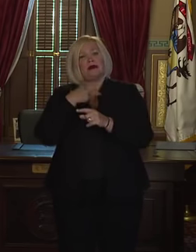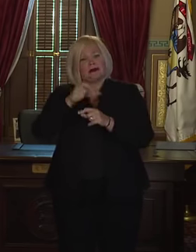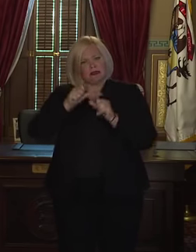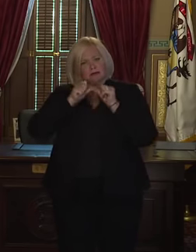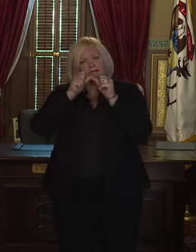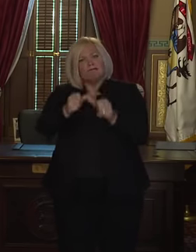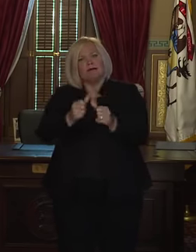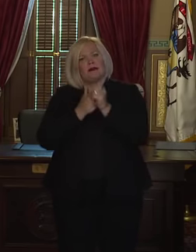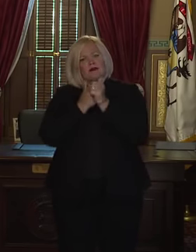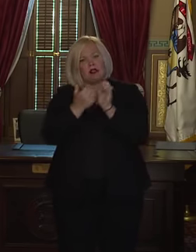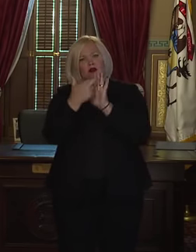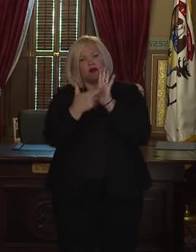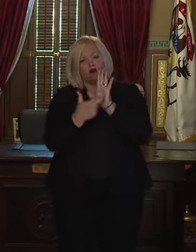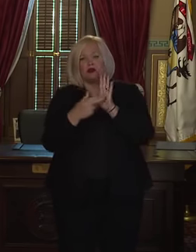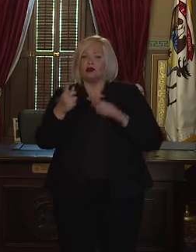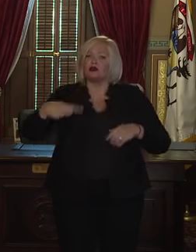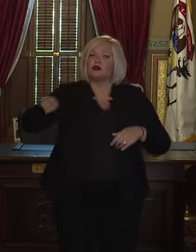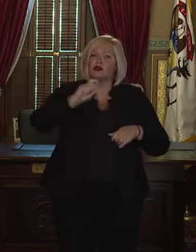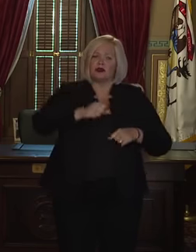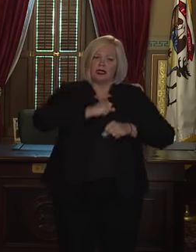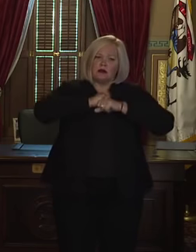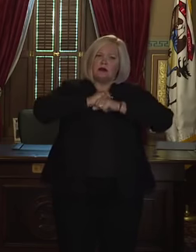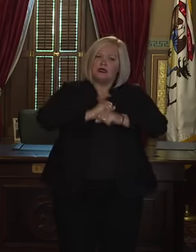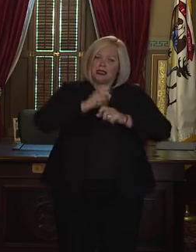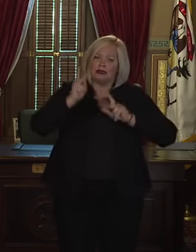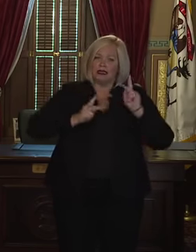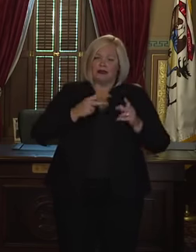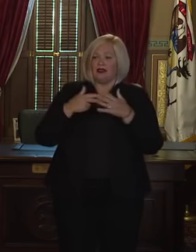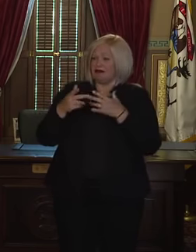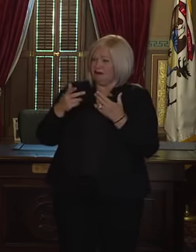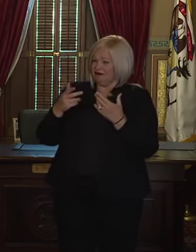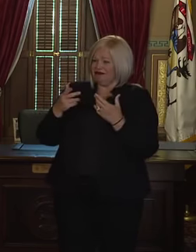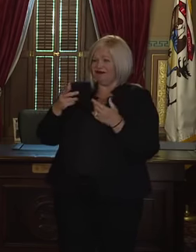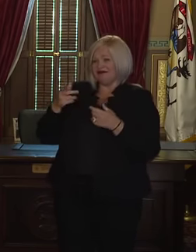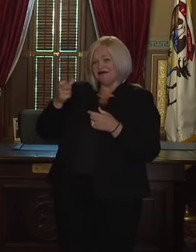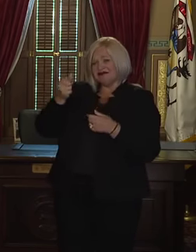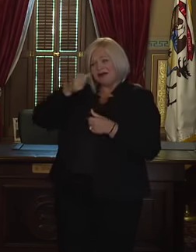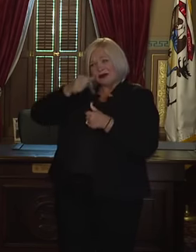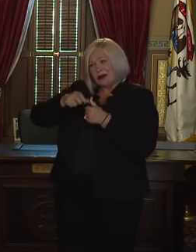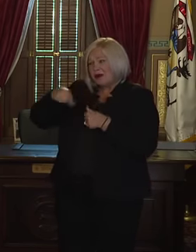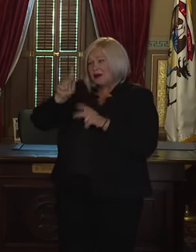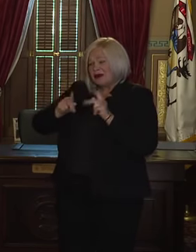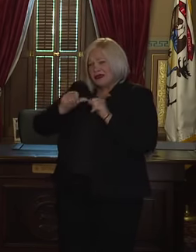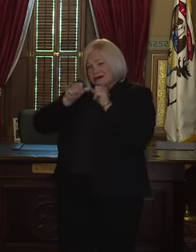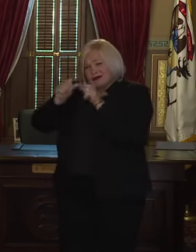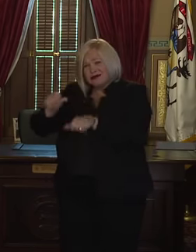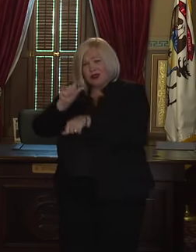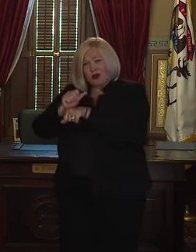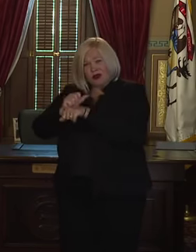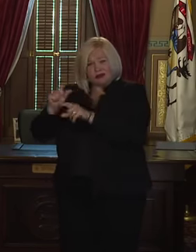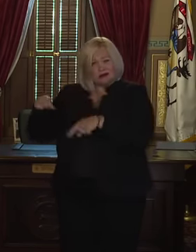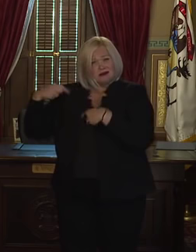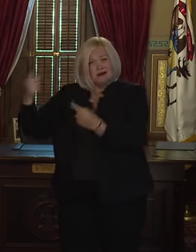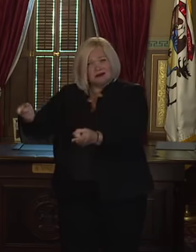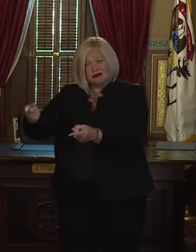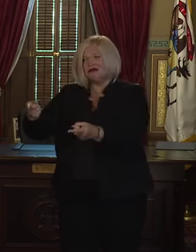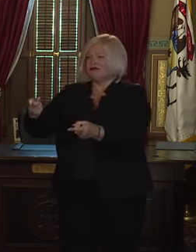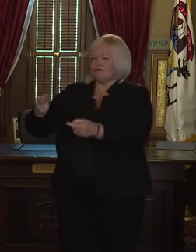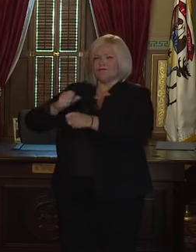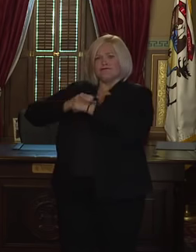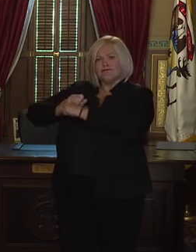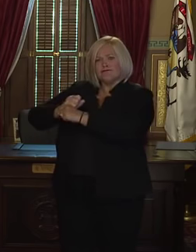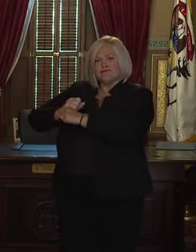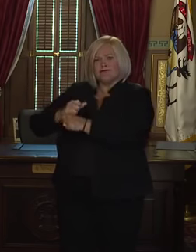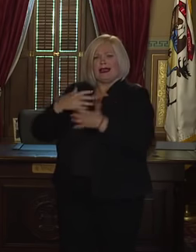You can take action that protects the brave men and women who stay on the front lines so the rest of us can be safe. I'm talking about the health care